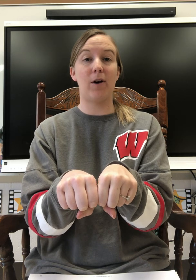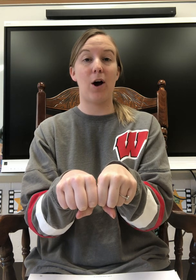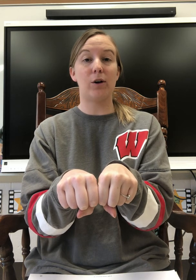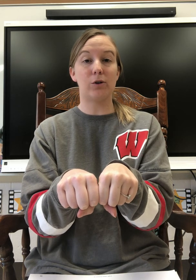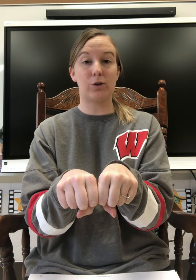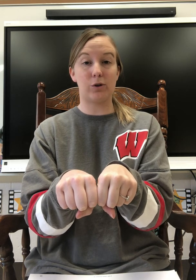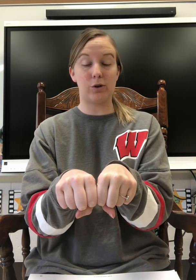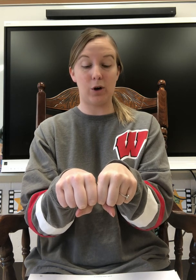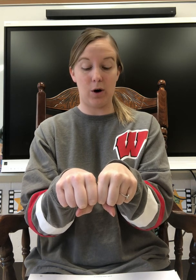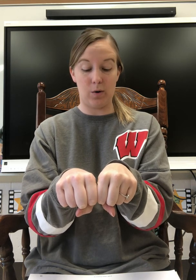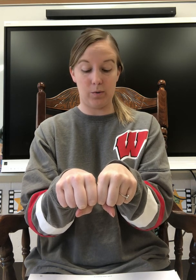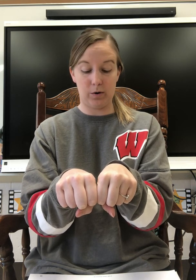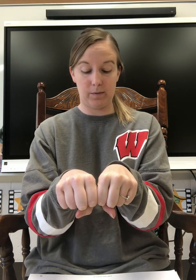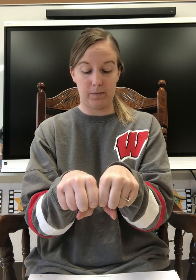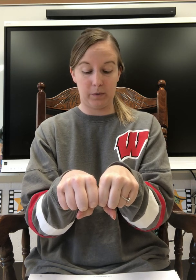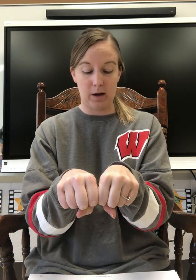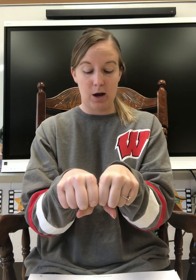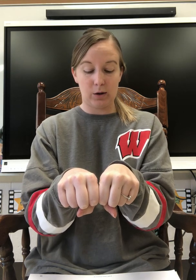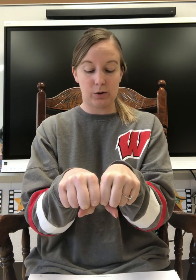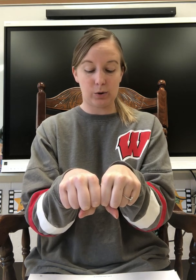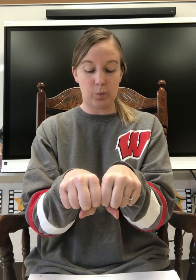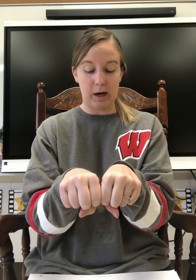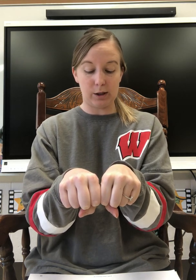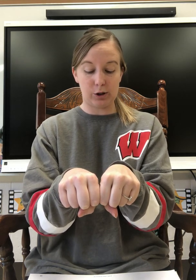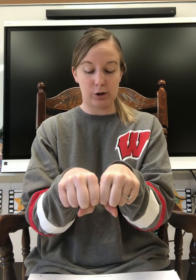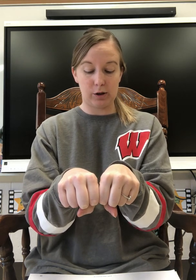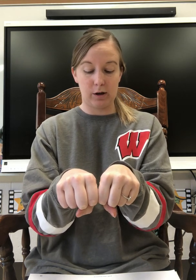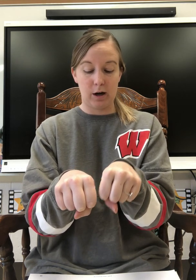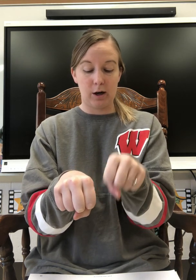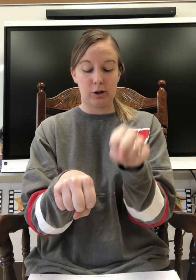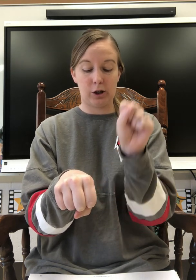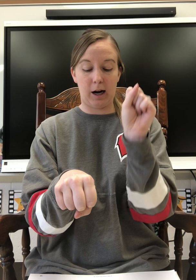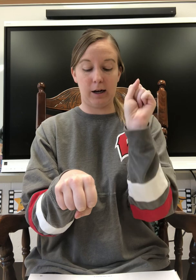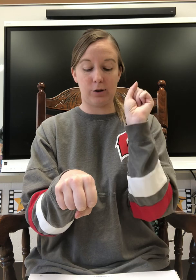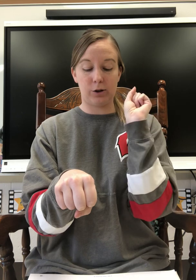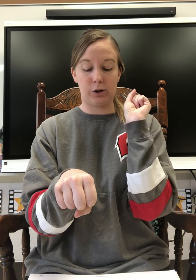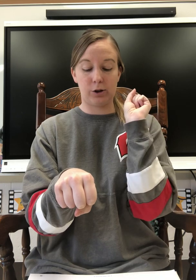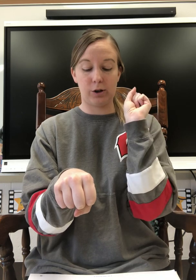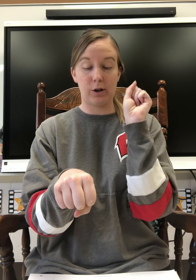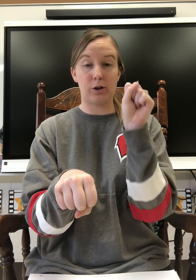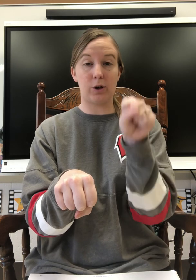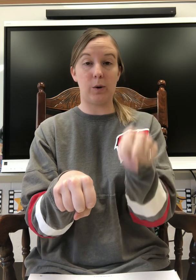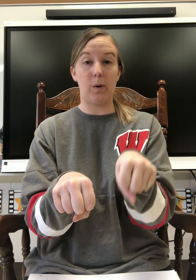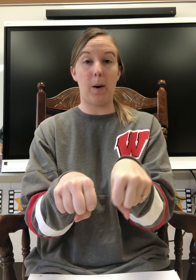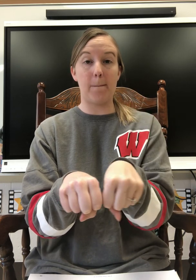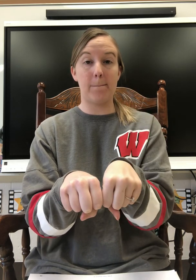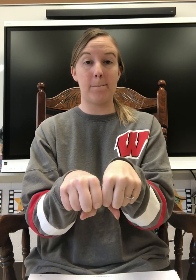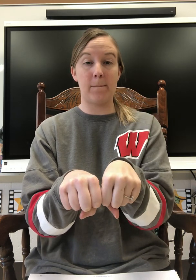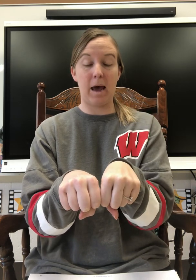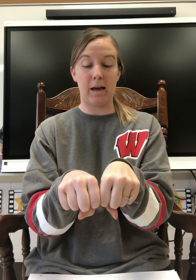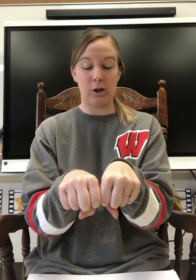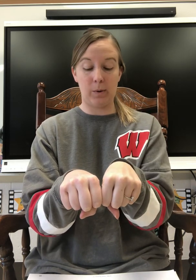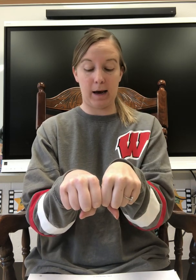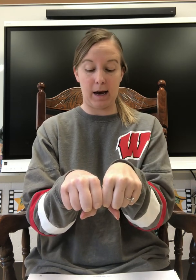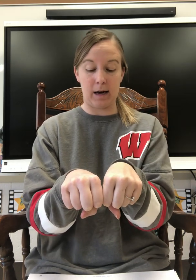stone. Swish. Swish. sh to m, and you have